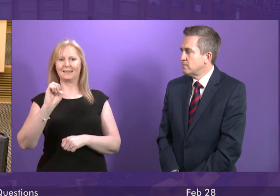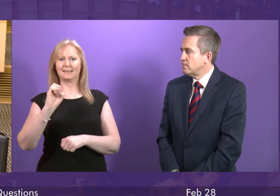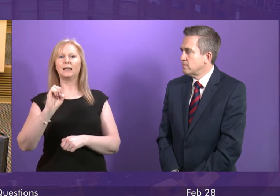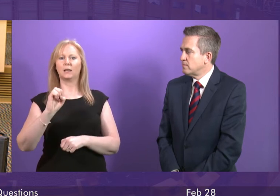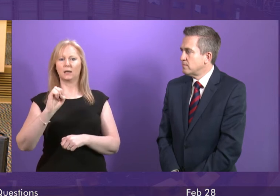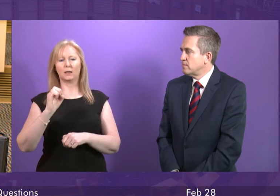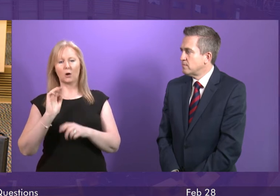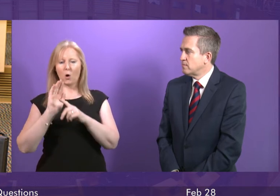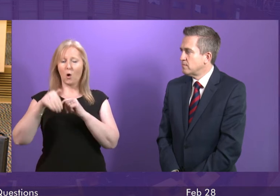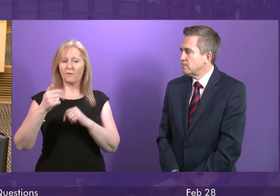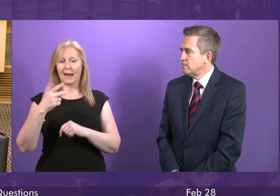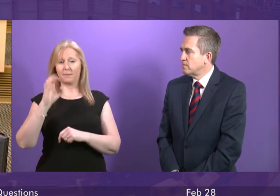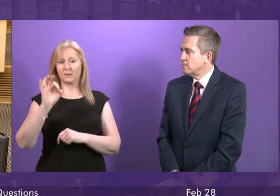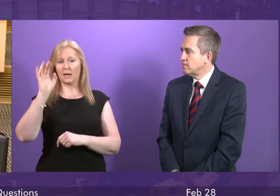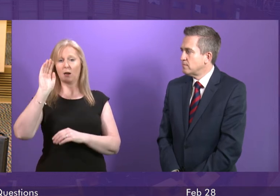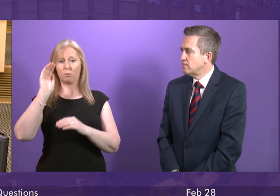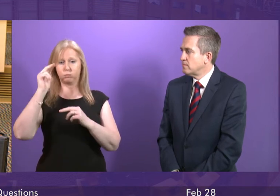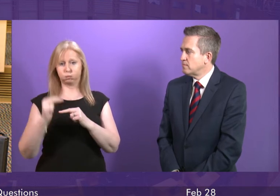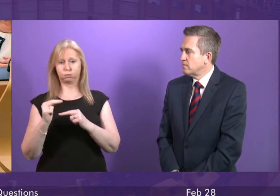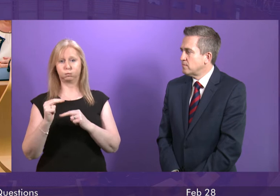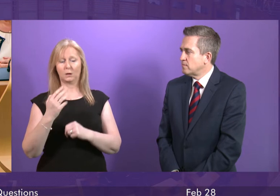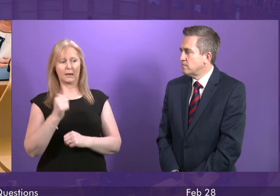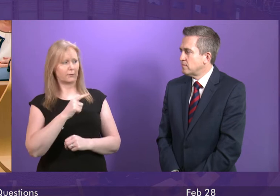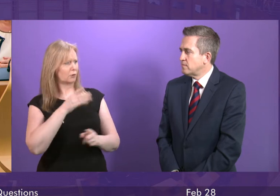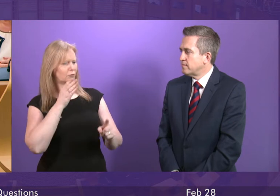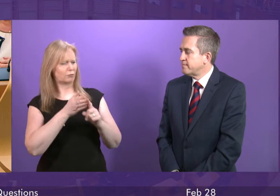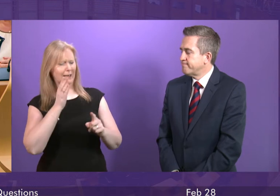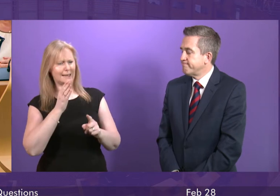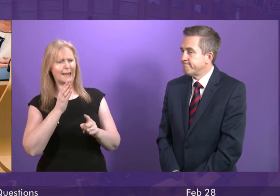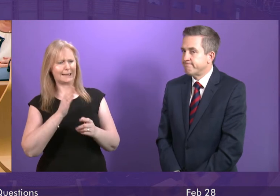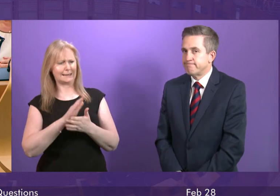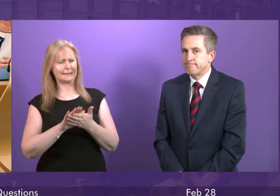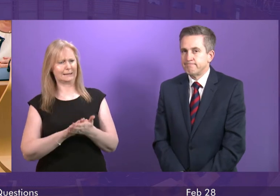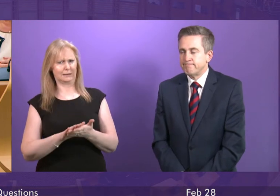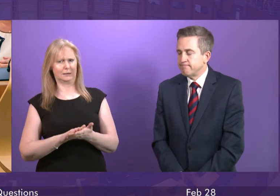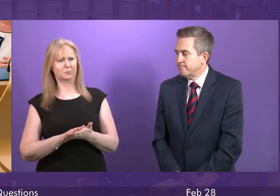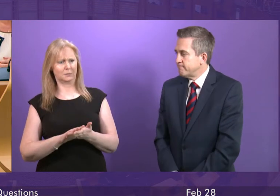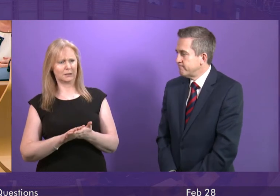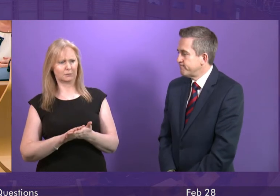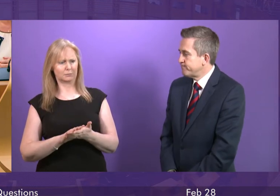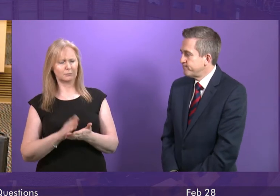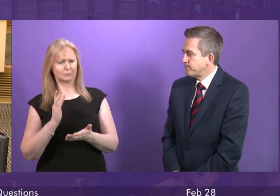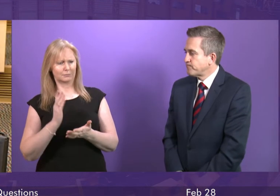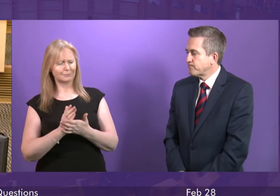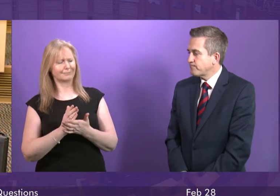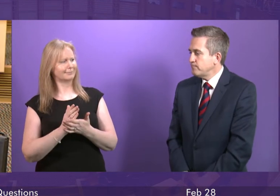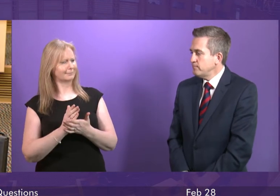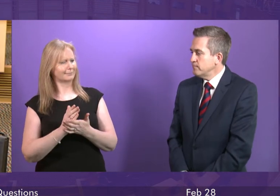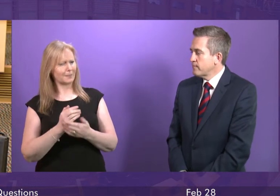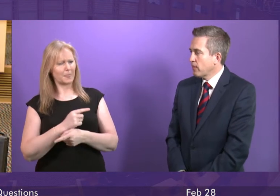infections. And for Jackson Carlaw not to recognise that doesn't do a disservice to me or to the Health Secretary. It does an enormous disservice to staff